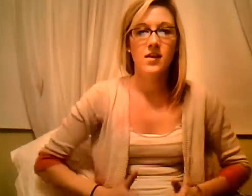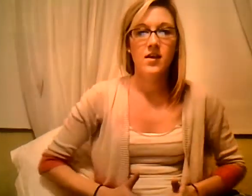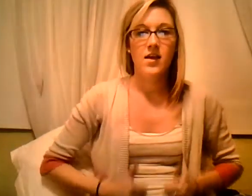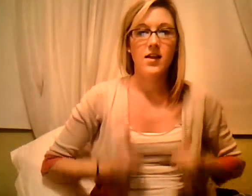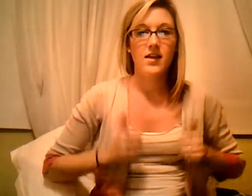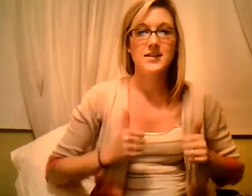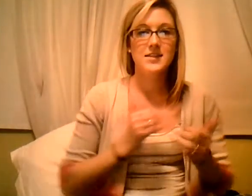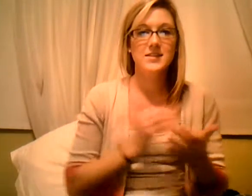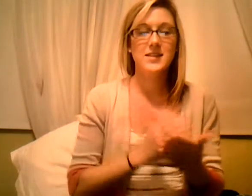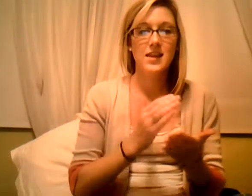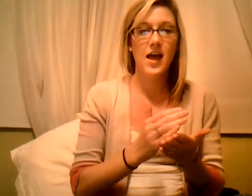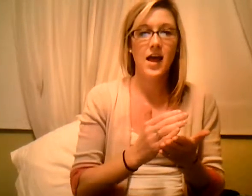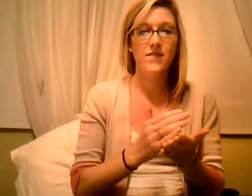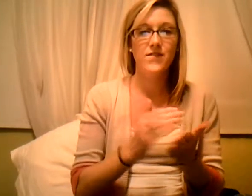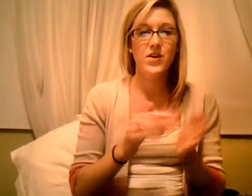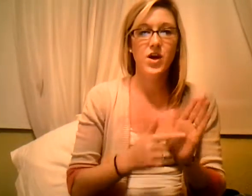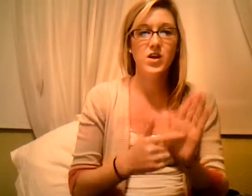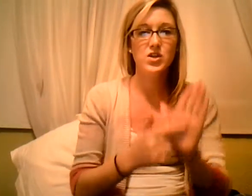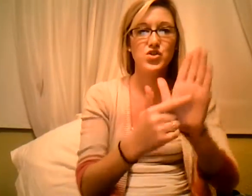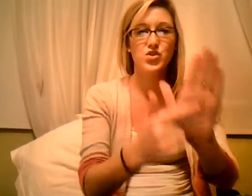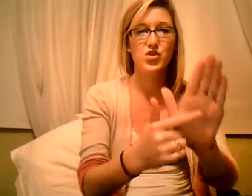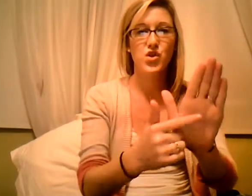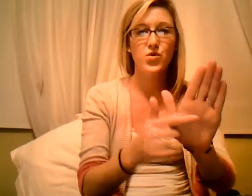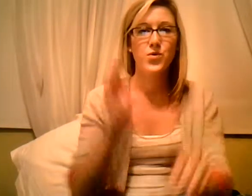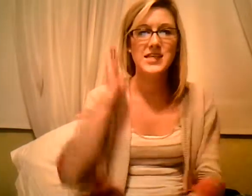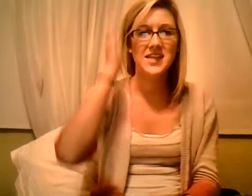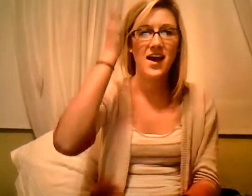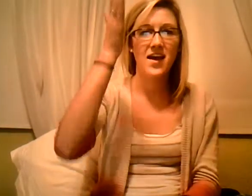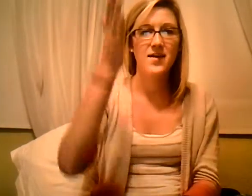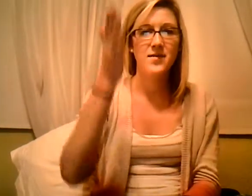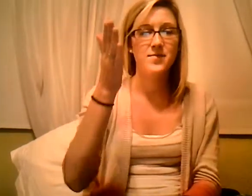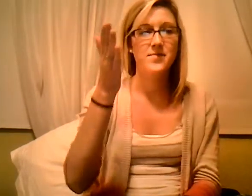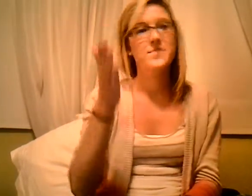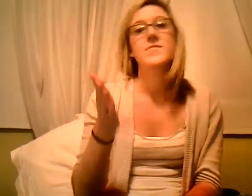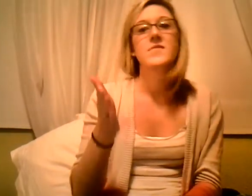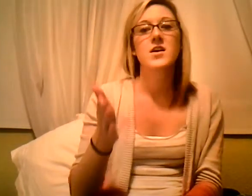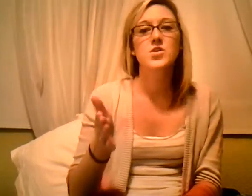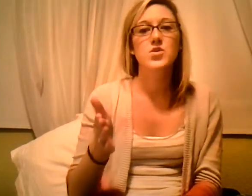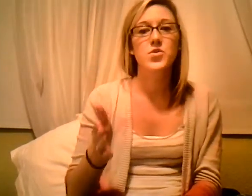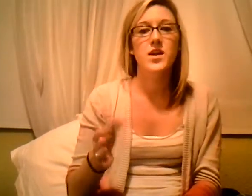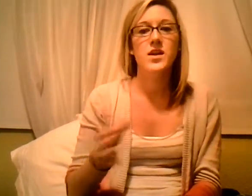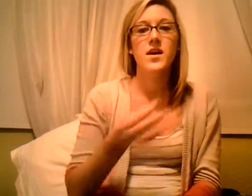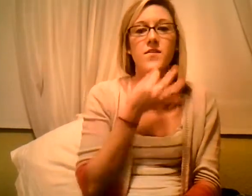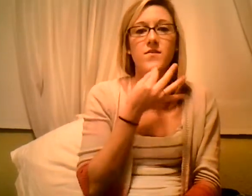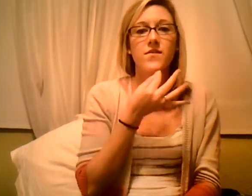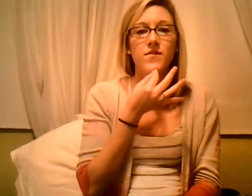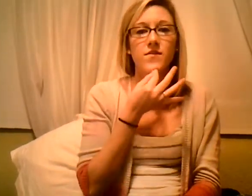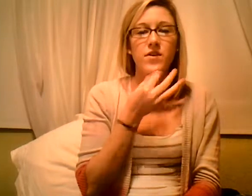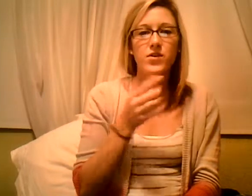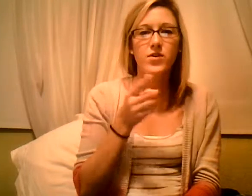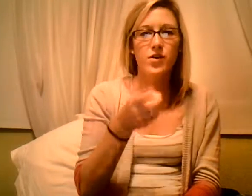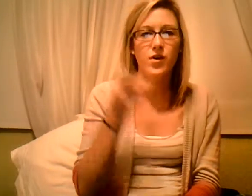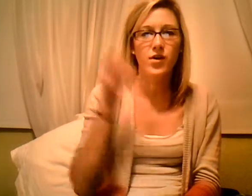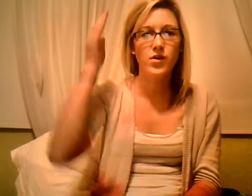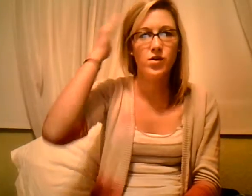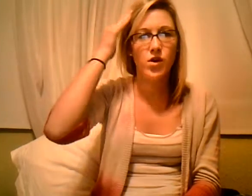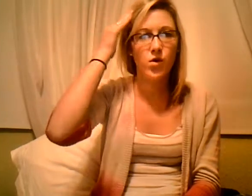Lessons in life are gonna show you in time. Son of a, you're gonna know